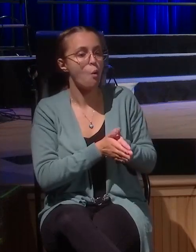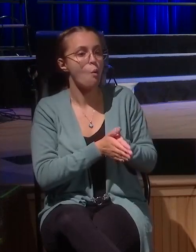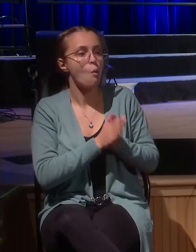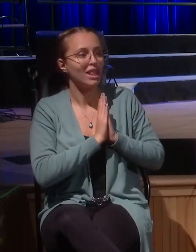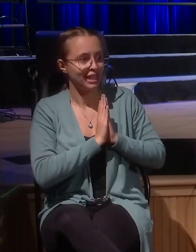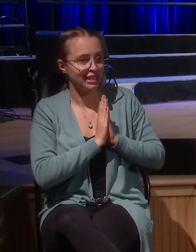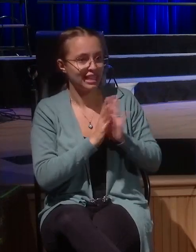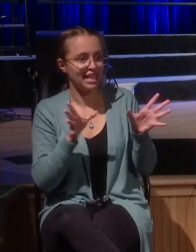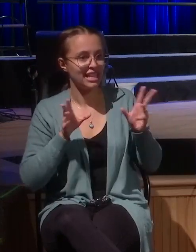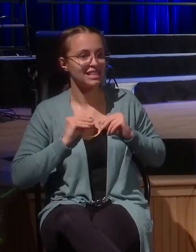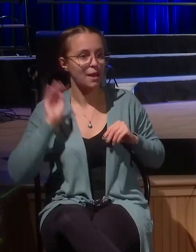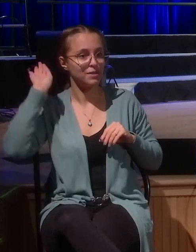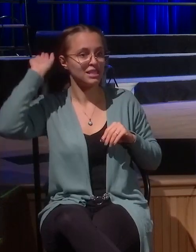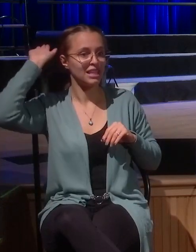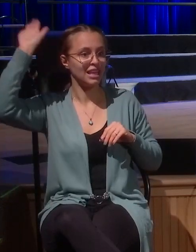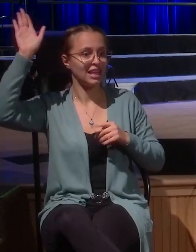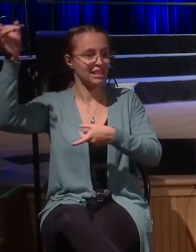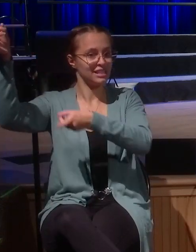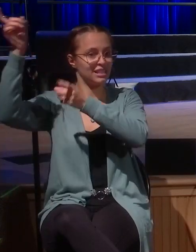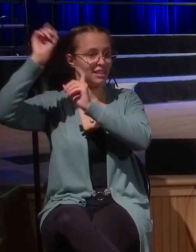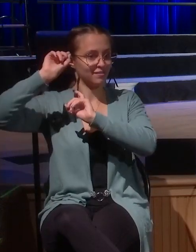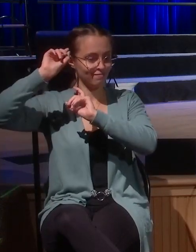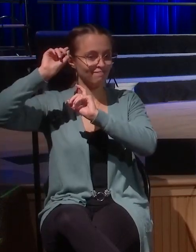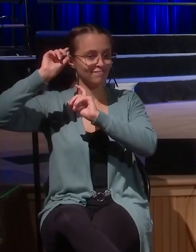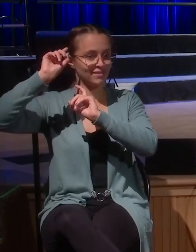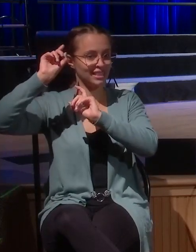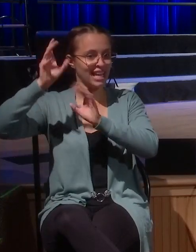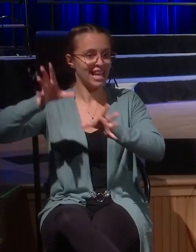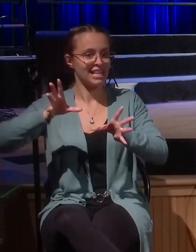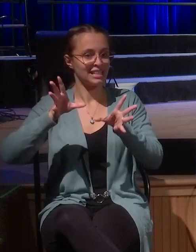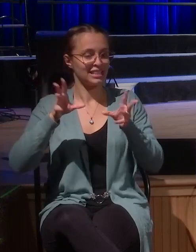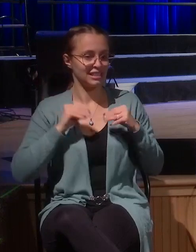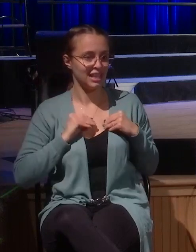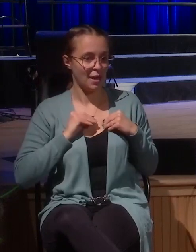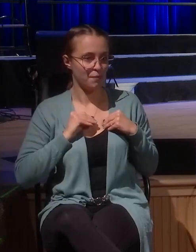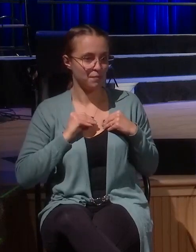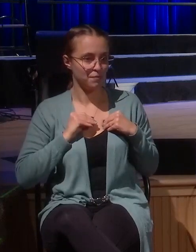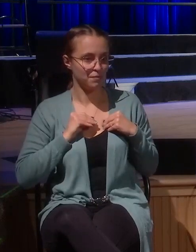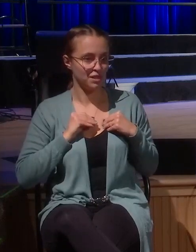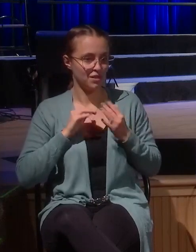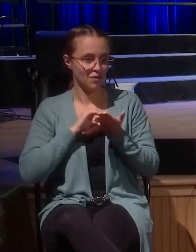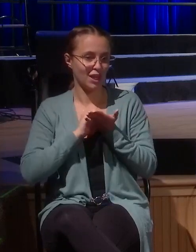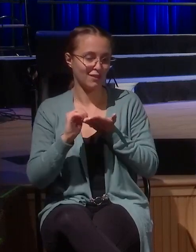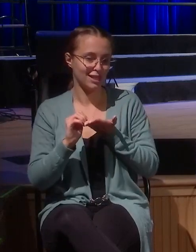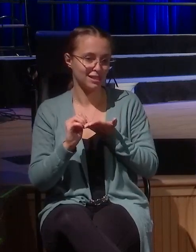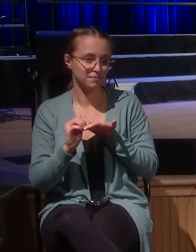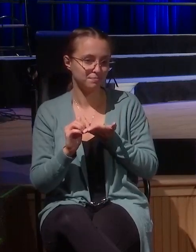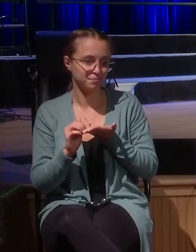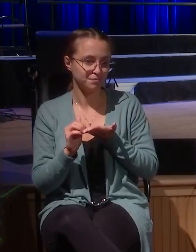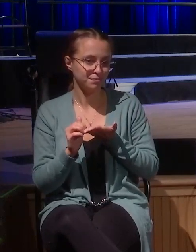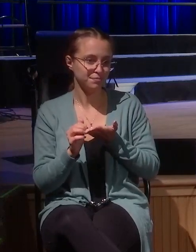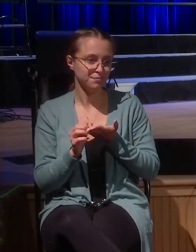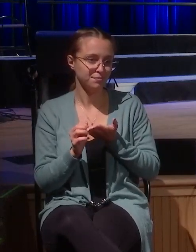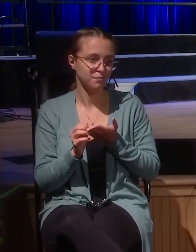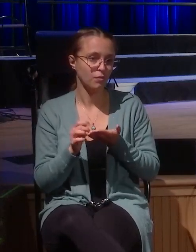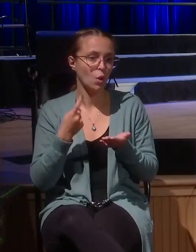and accept repentance from this. We may think, we look at chapter 18 and we may think that we are